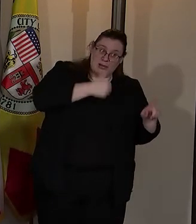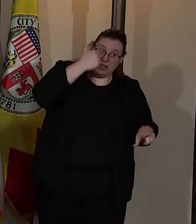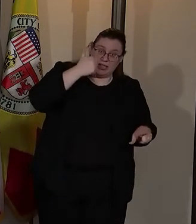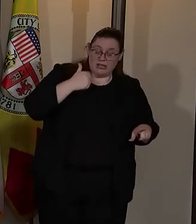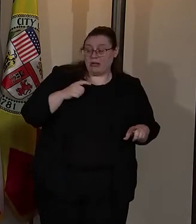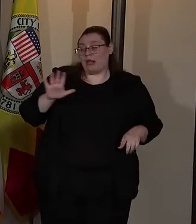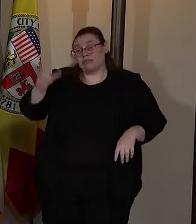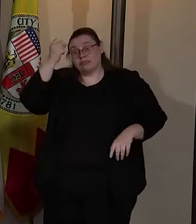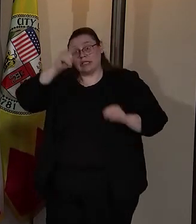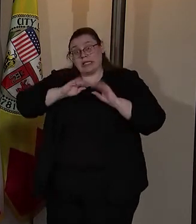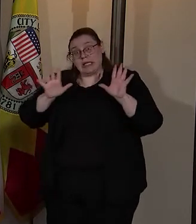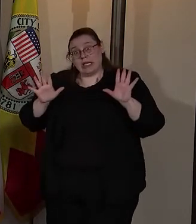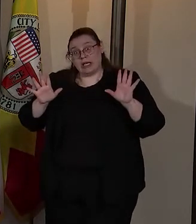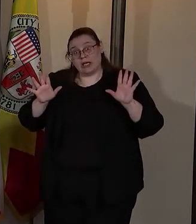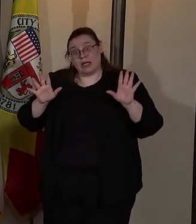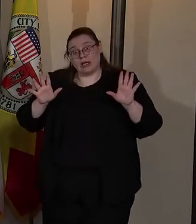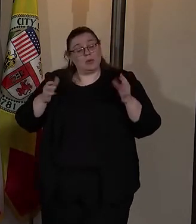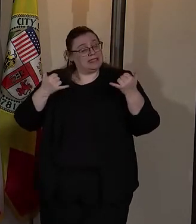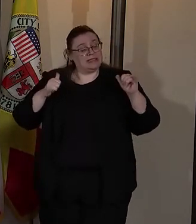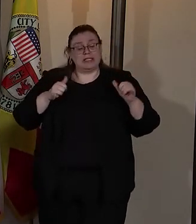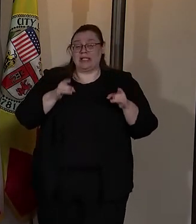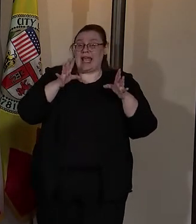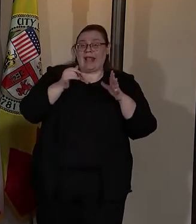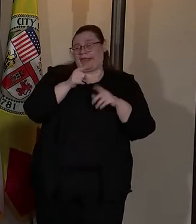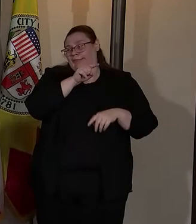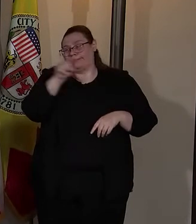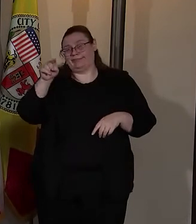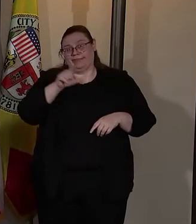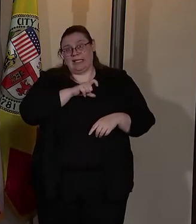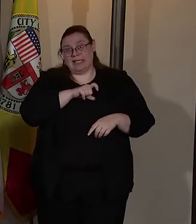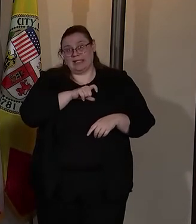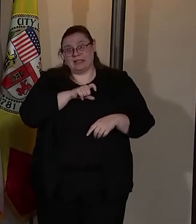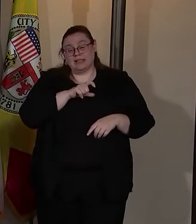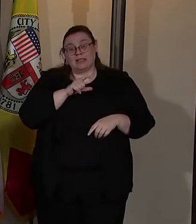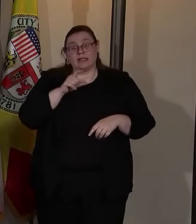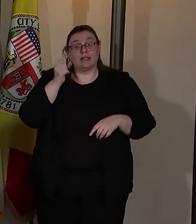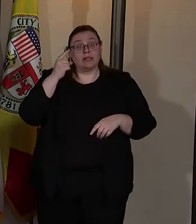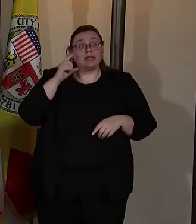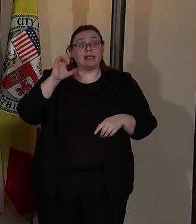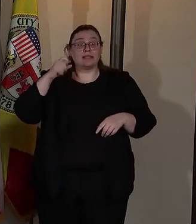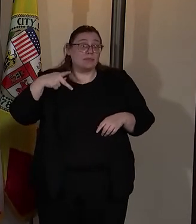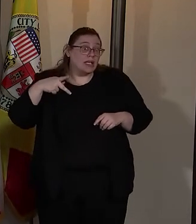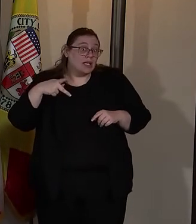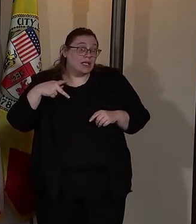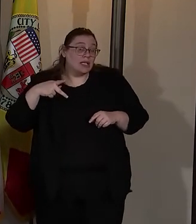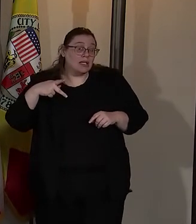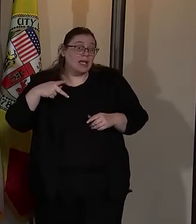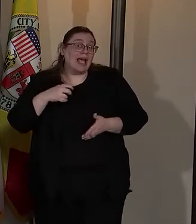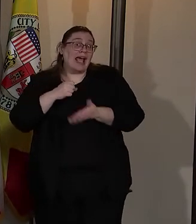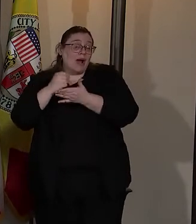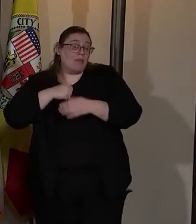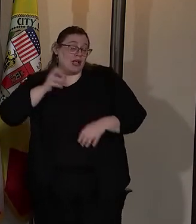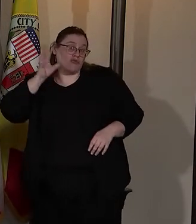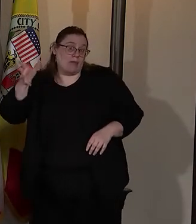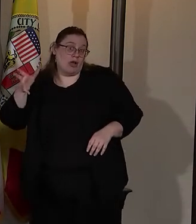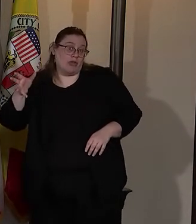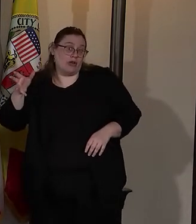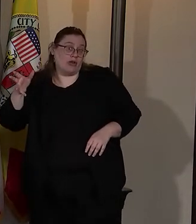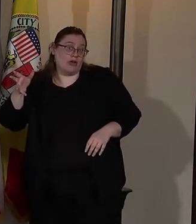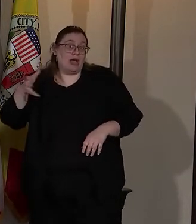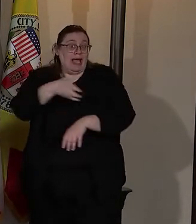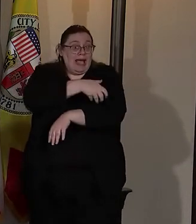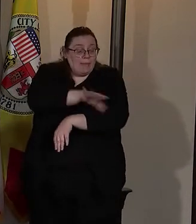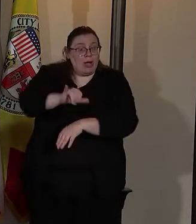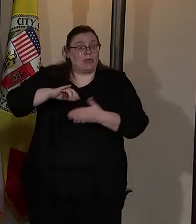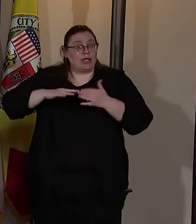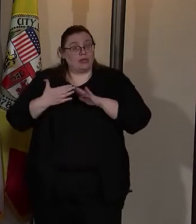don't get it twisted. We still hate the blank and PD. But CSP, they helped my grandmother. They empowered the